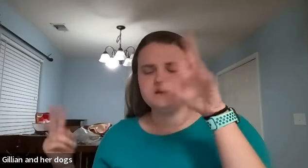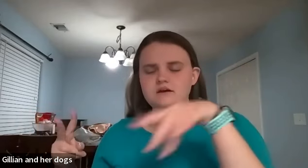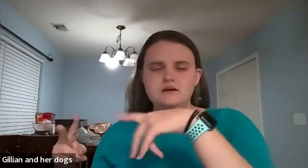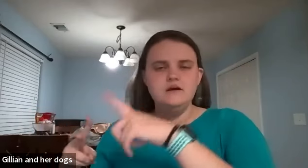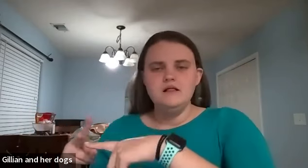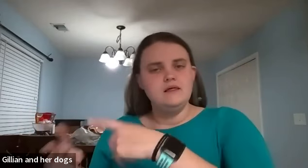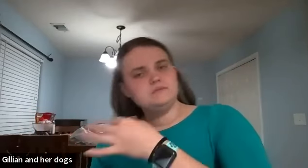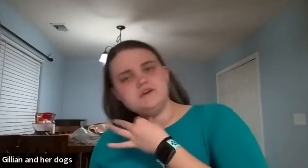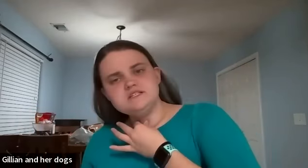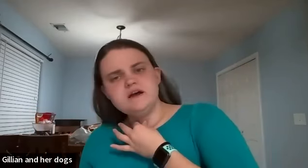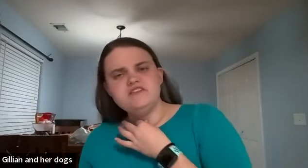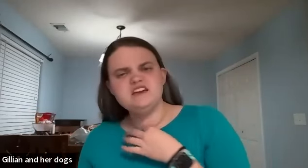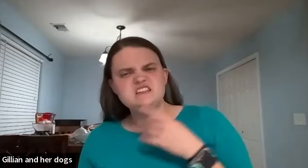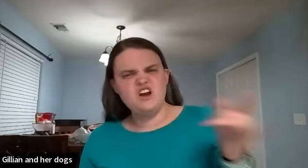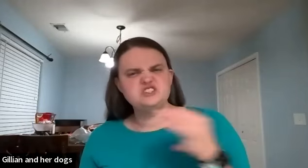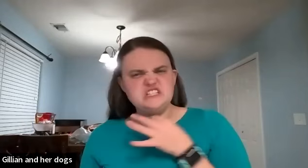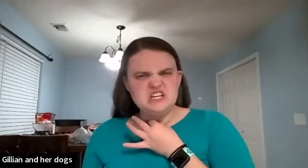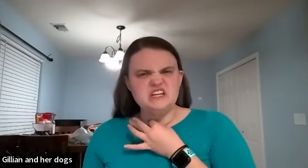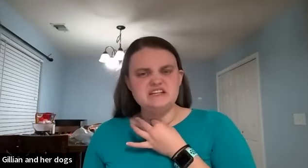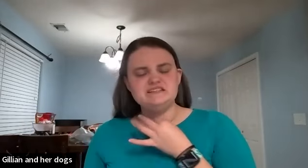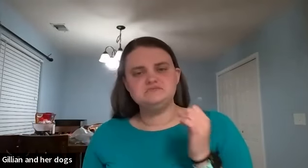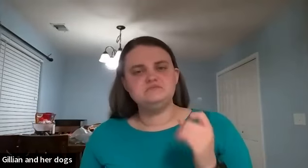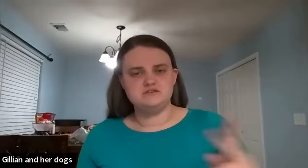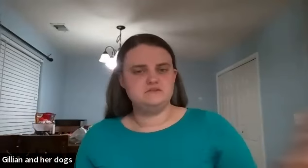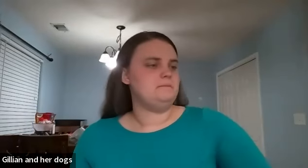like i'm curious about this oh she's curious that's her thing